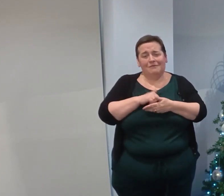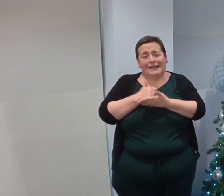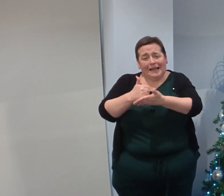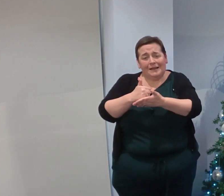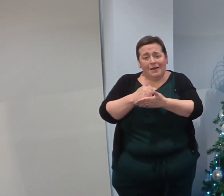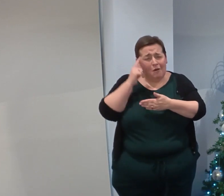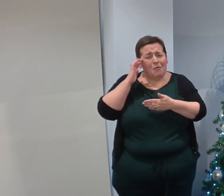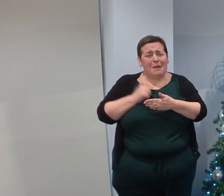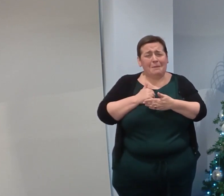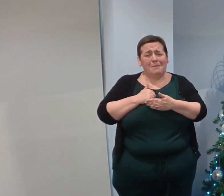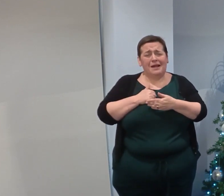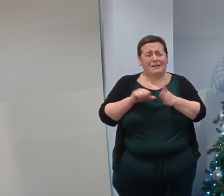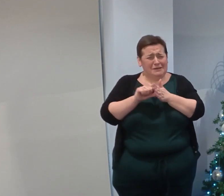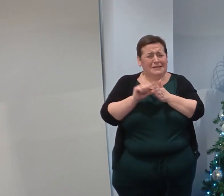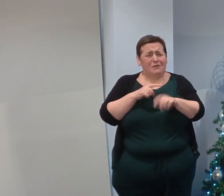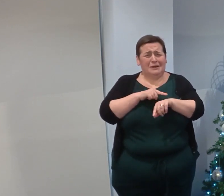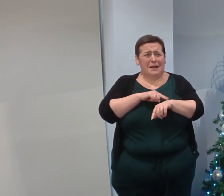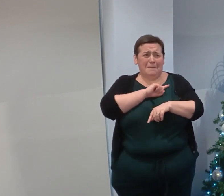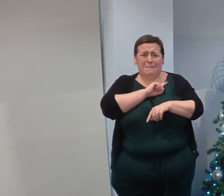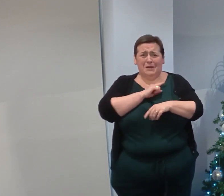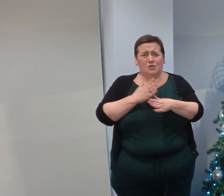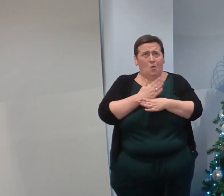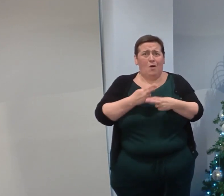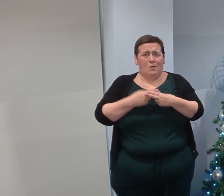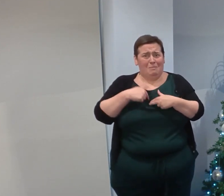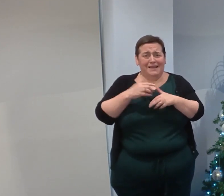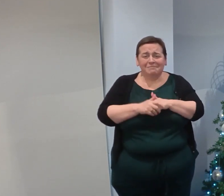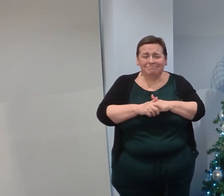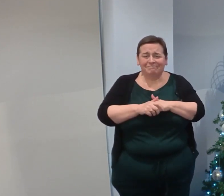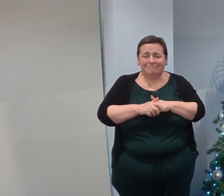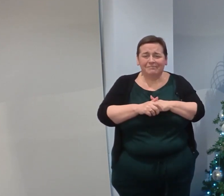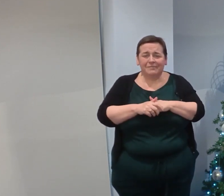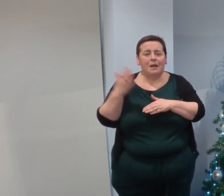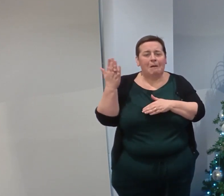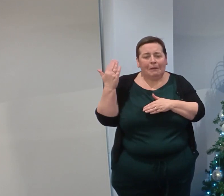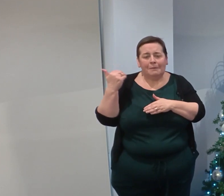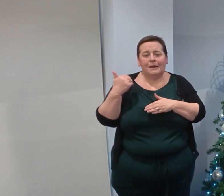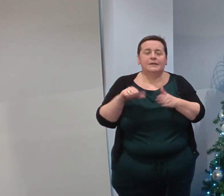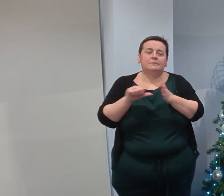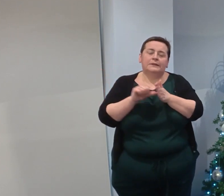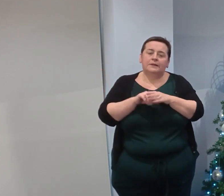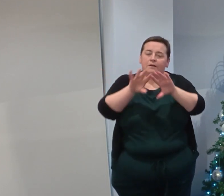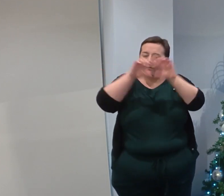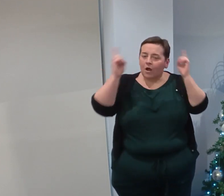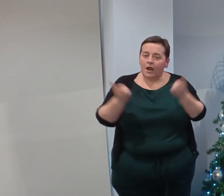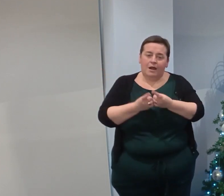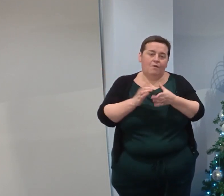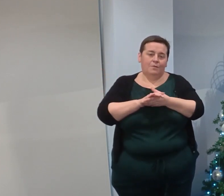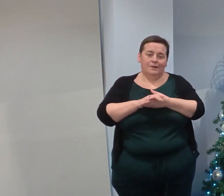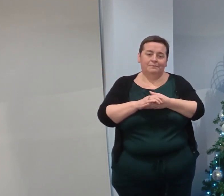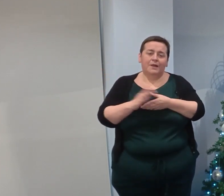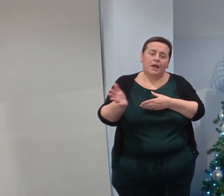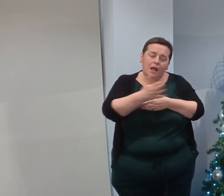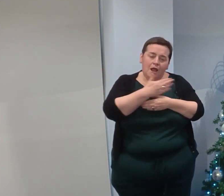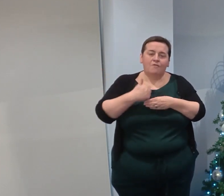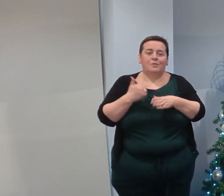have to work with me. This past while has been a hard shift for everyone. Enjoy your time off. But